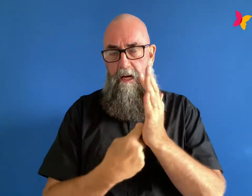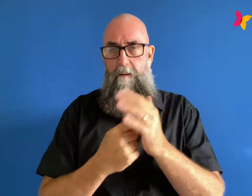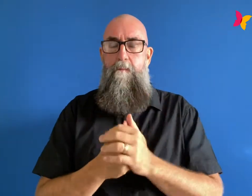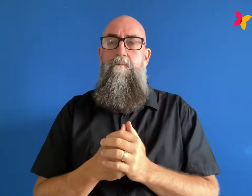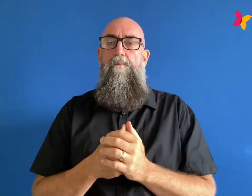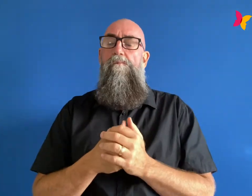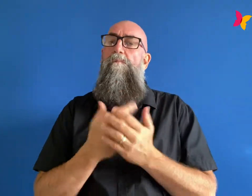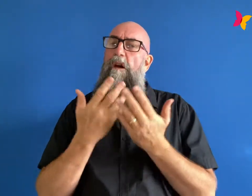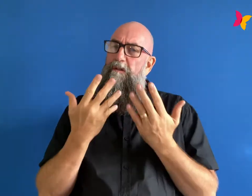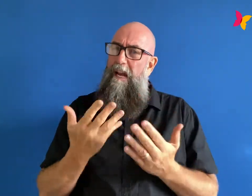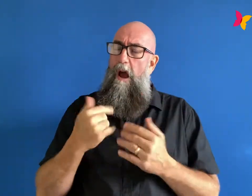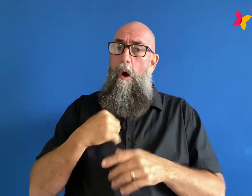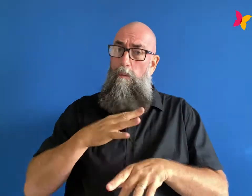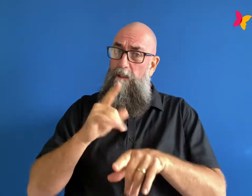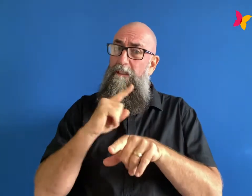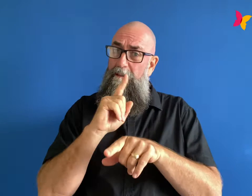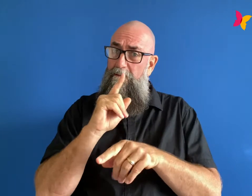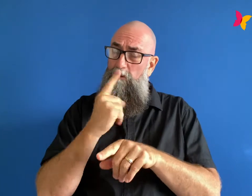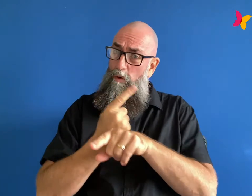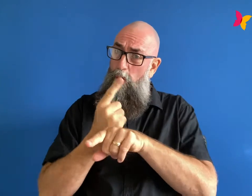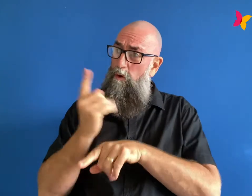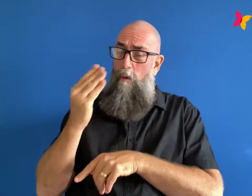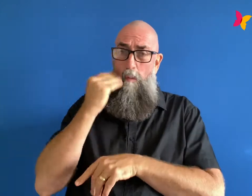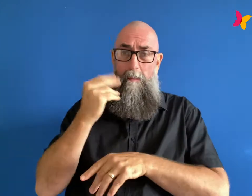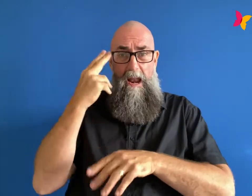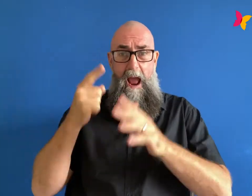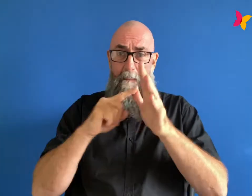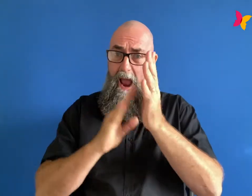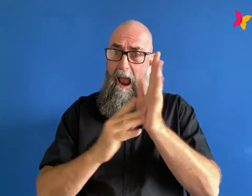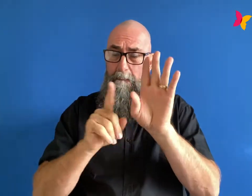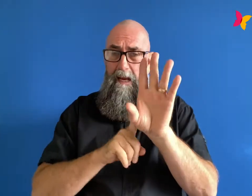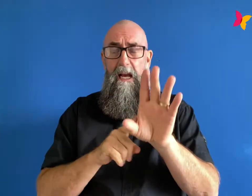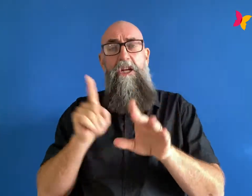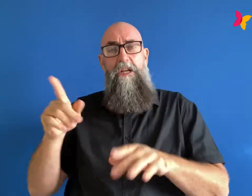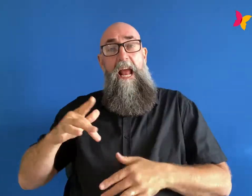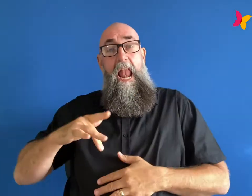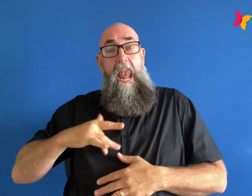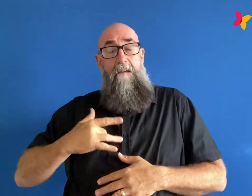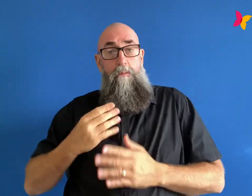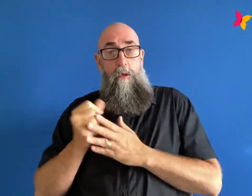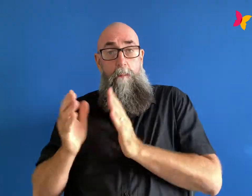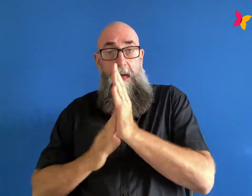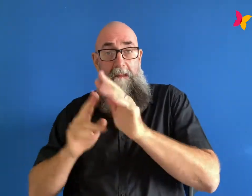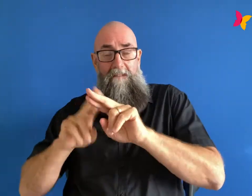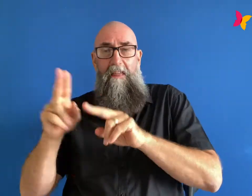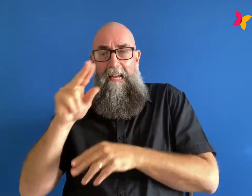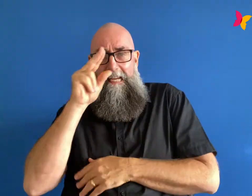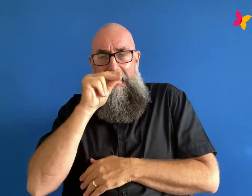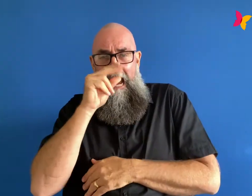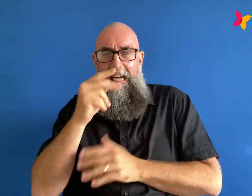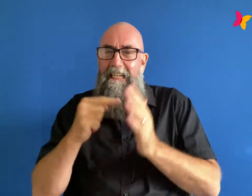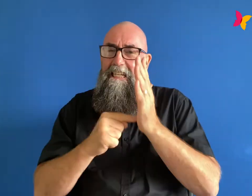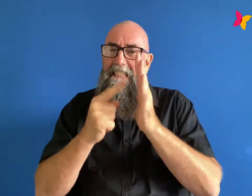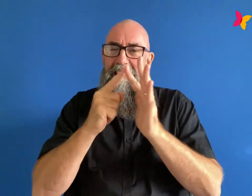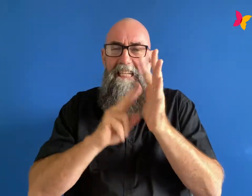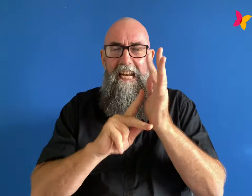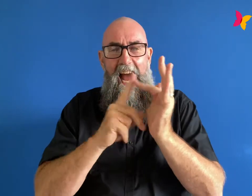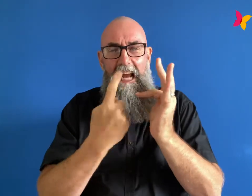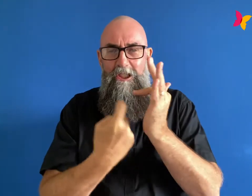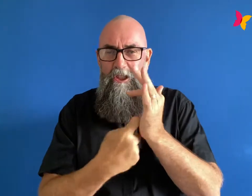teenager she lived in the eastern suburbs of melbourne with her parents and her slightly older brother only slightly from an early age amy or aims